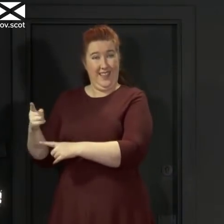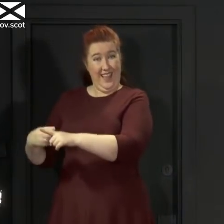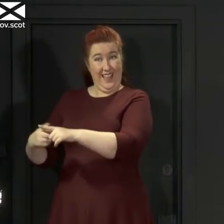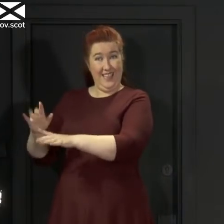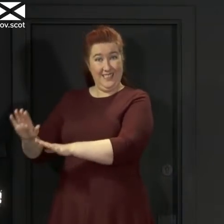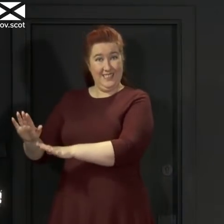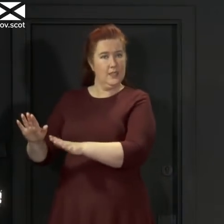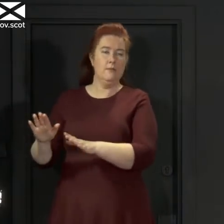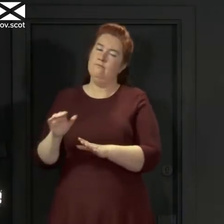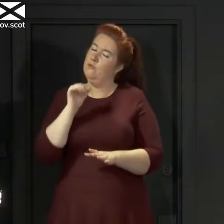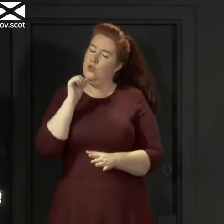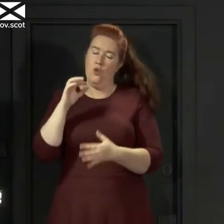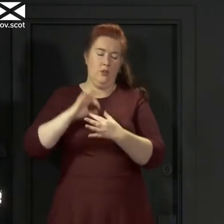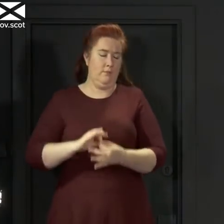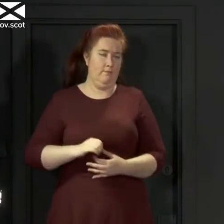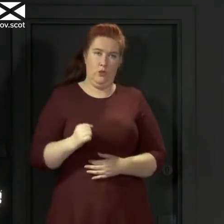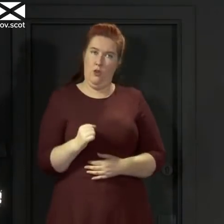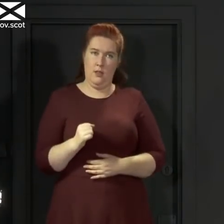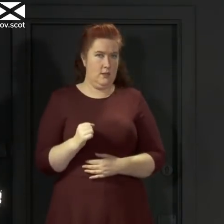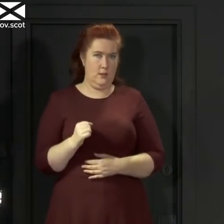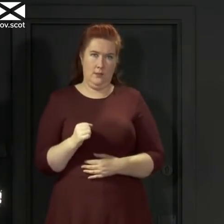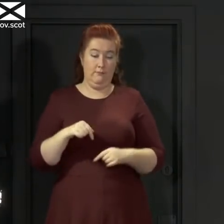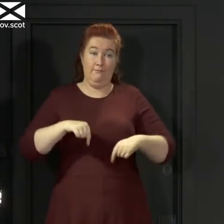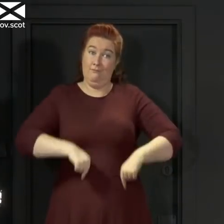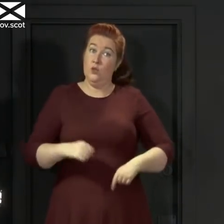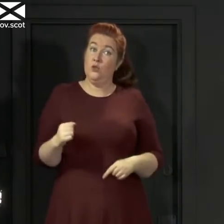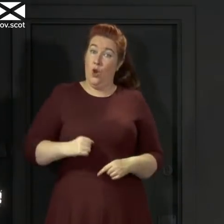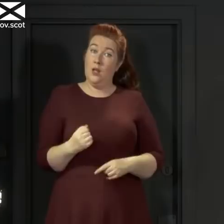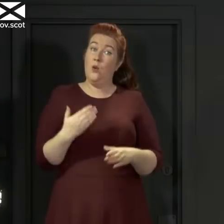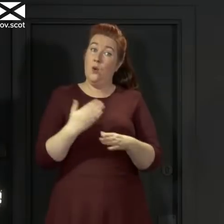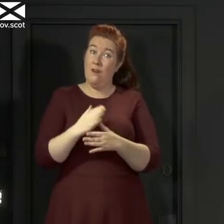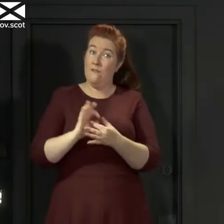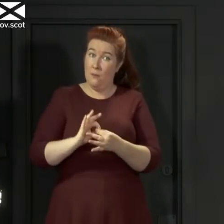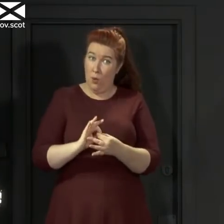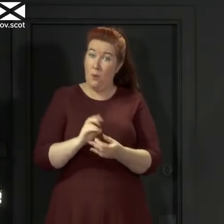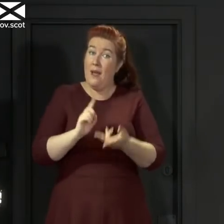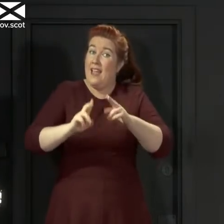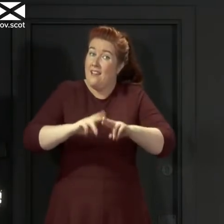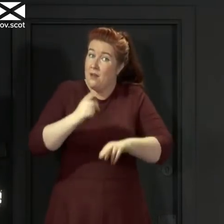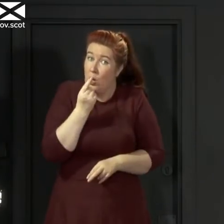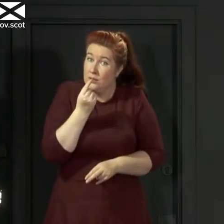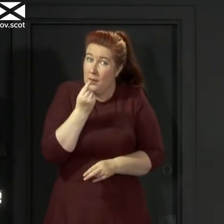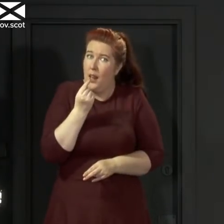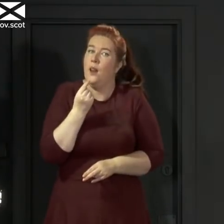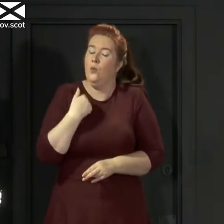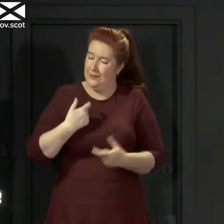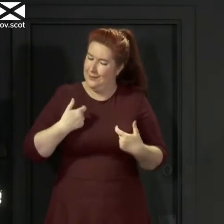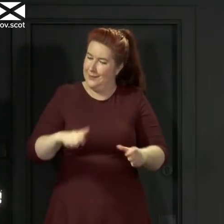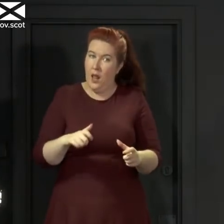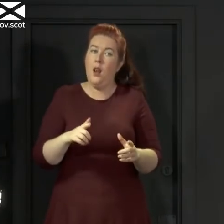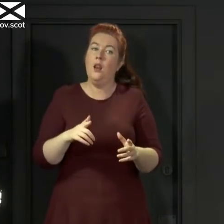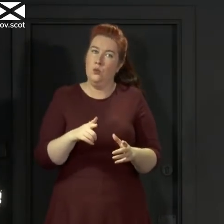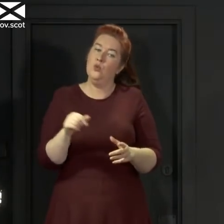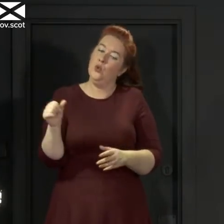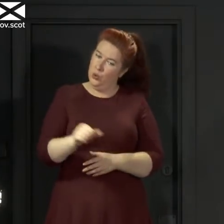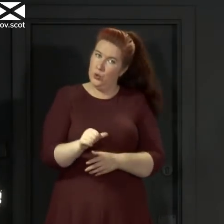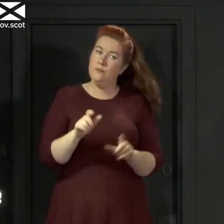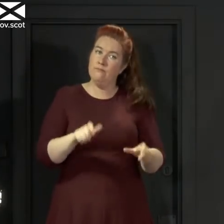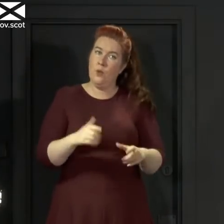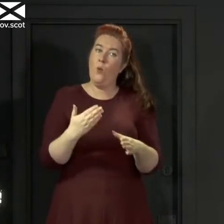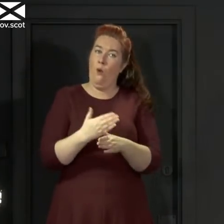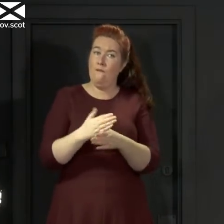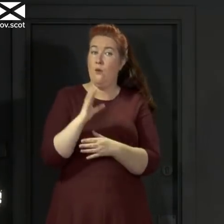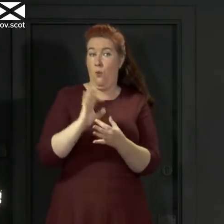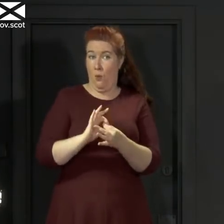doesn't yet apply in Scotland. Working from home where that is feasible remains the default and preferred position.